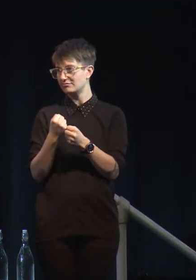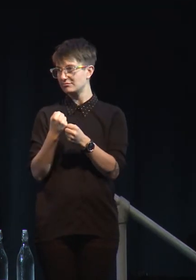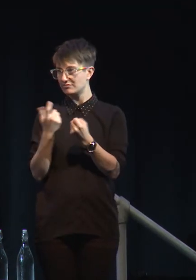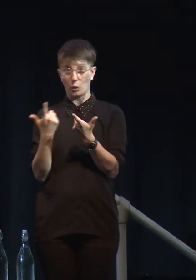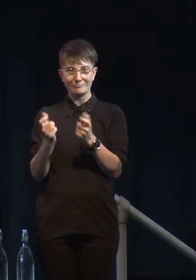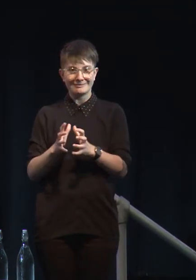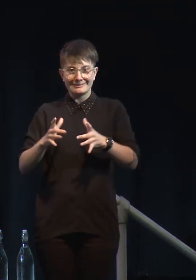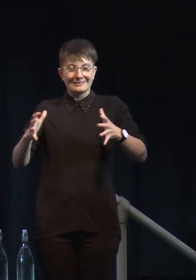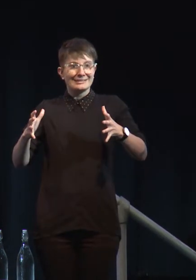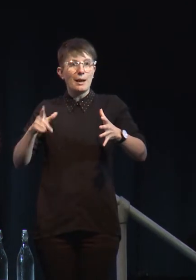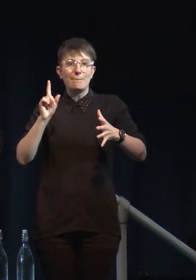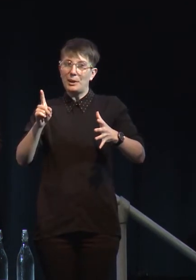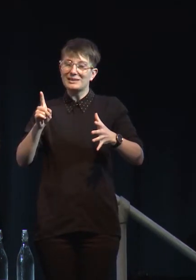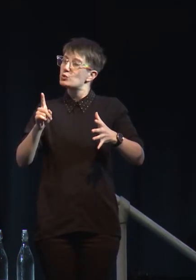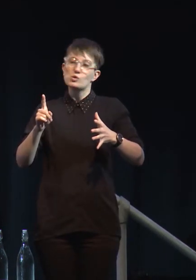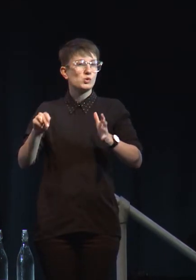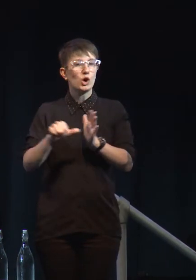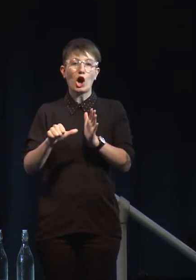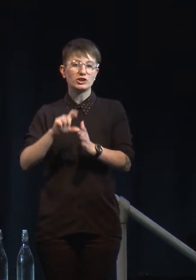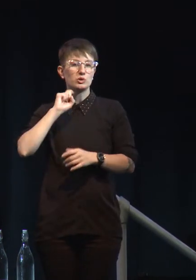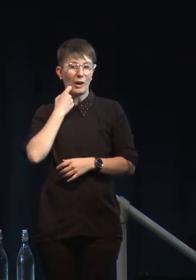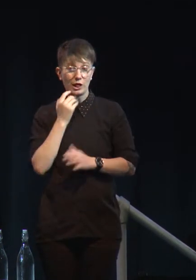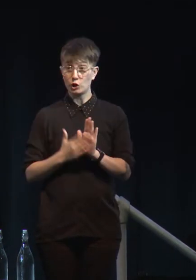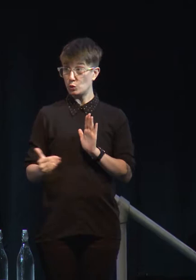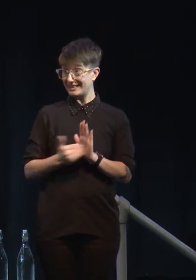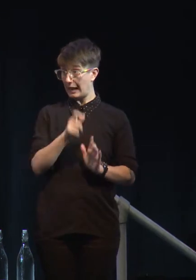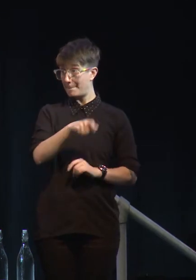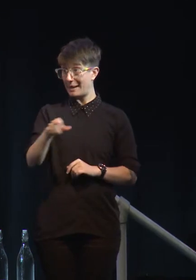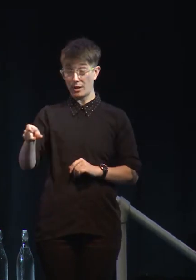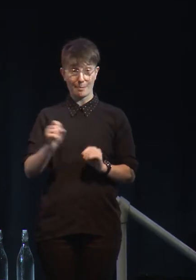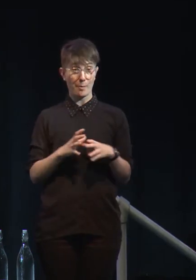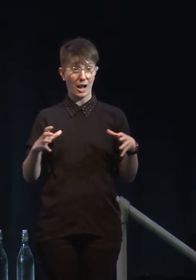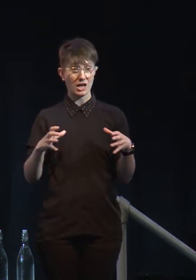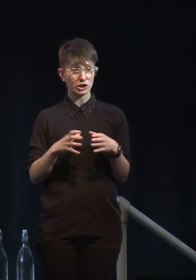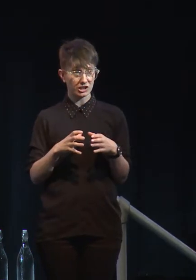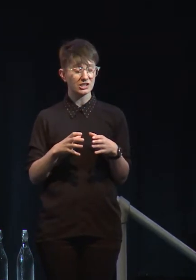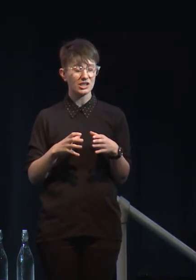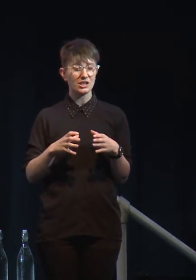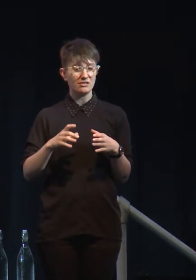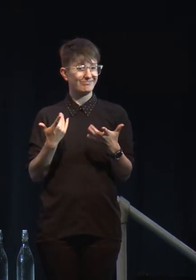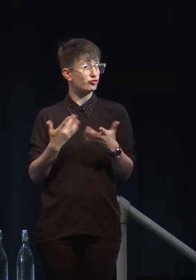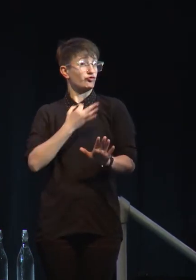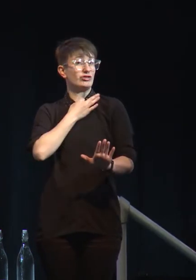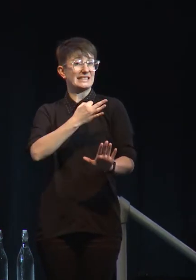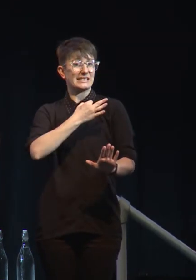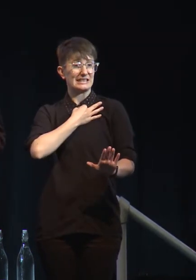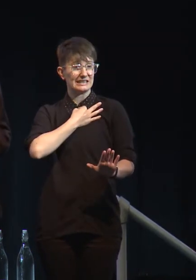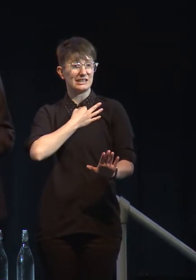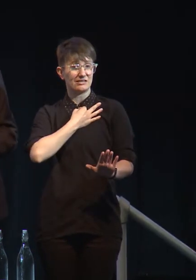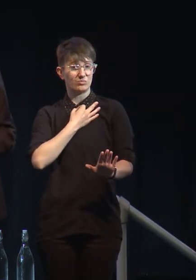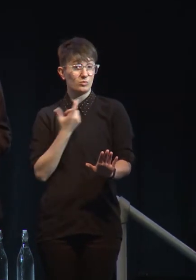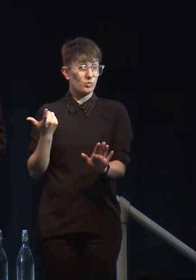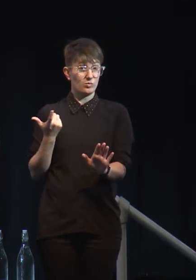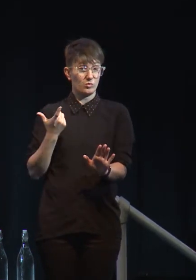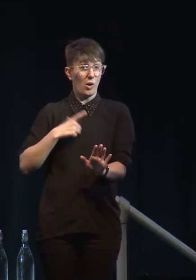cost. And New Zealanders are among the most at-risk population in the world, the most at-risk